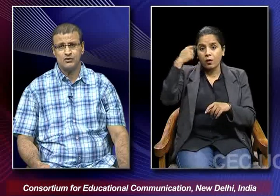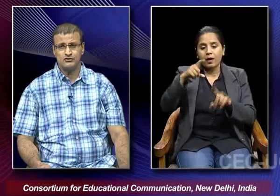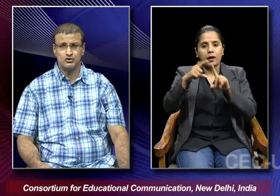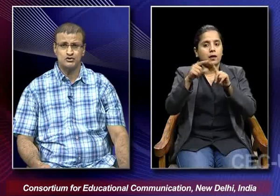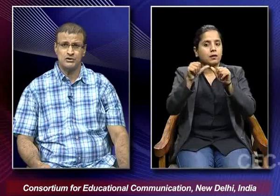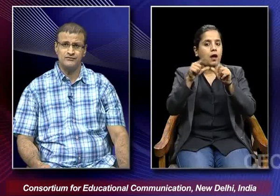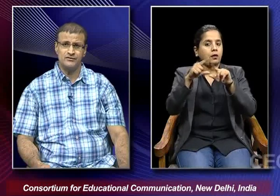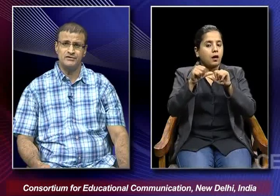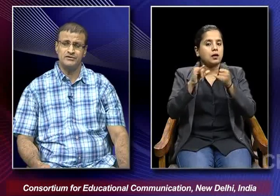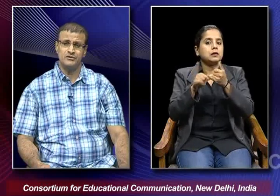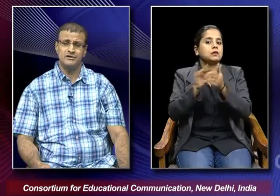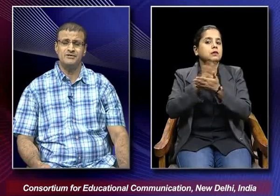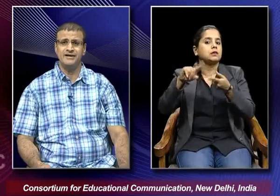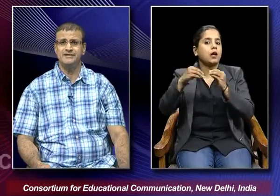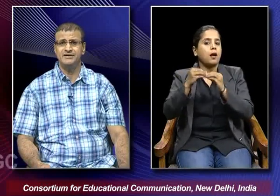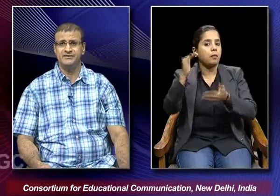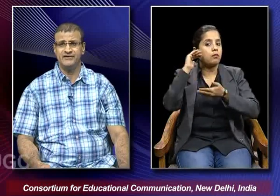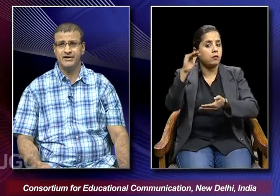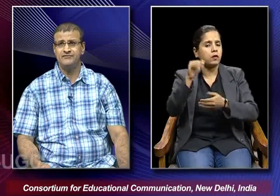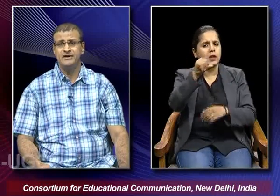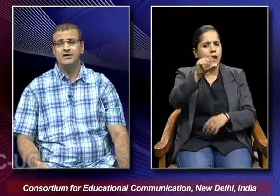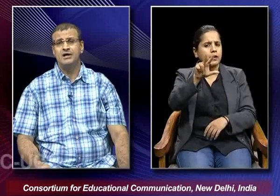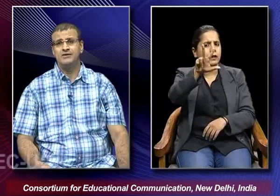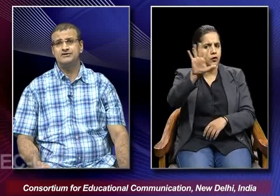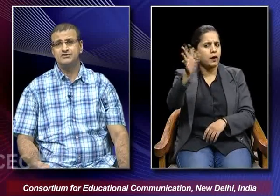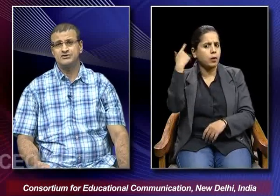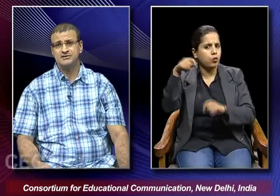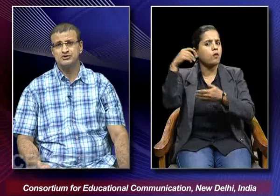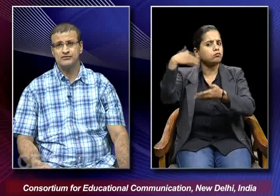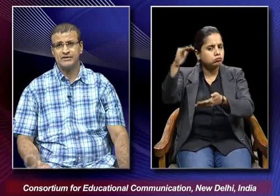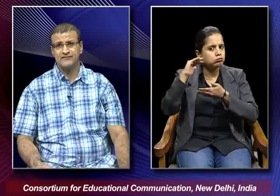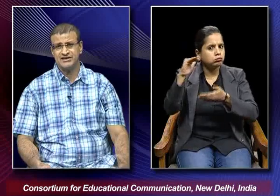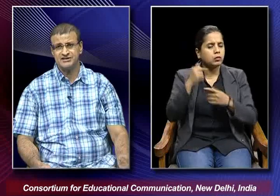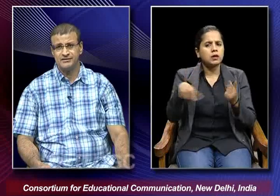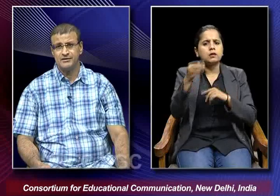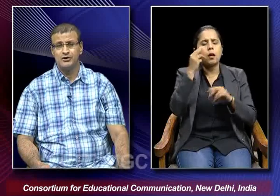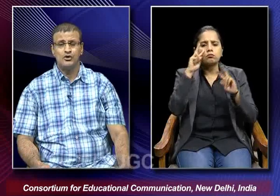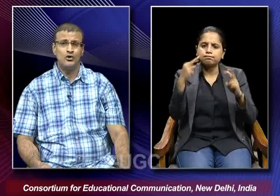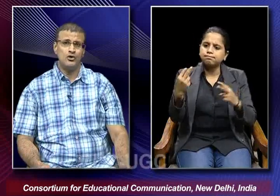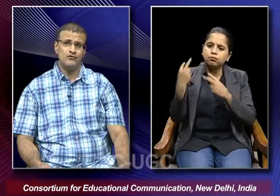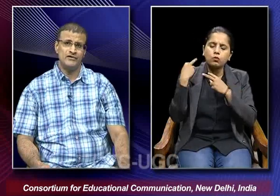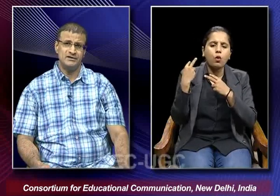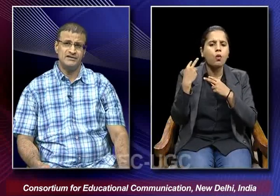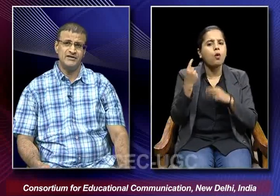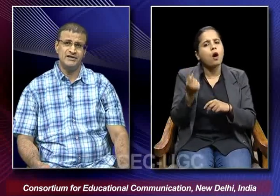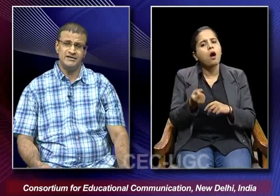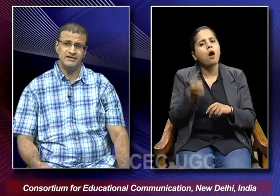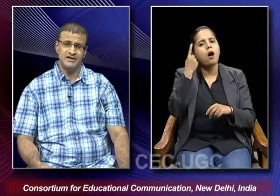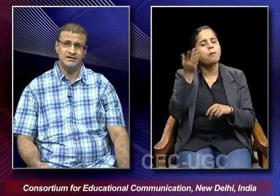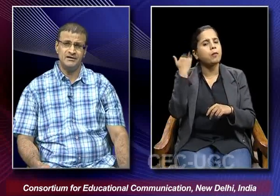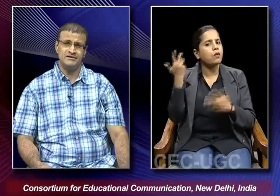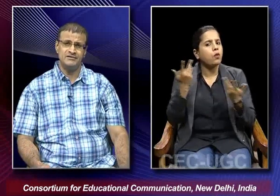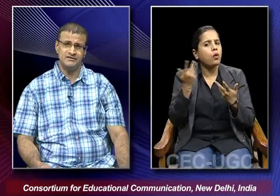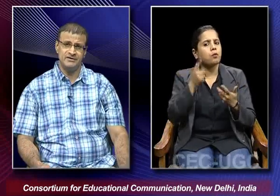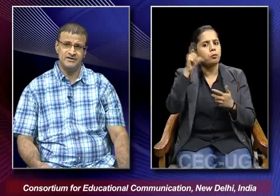award was also conferred on him in 1985 which was some sort of a reflection of the way he